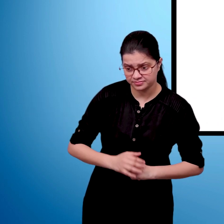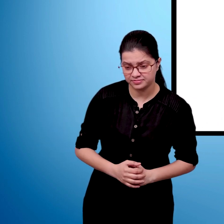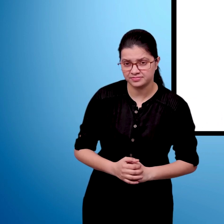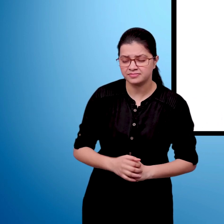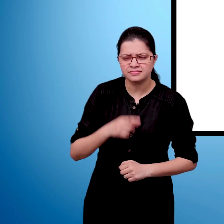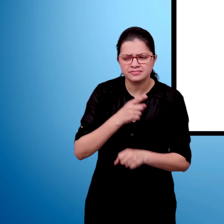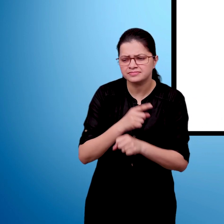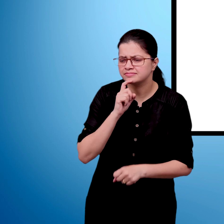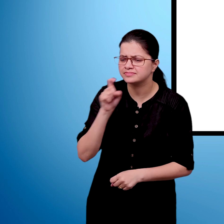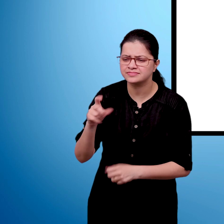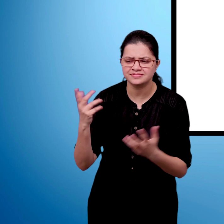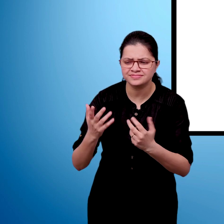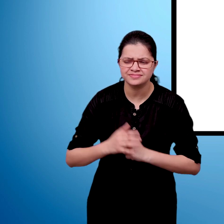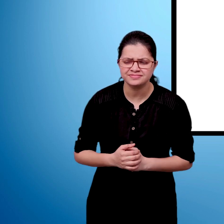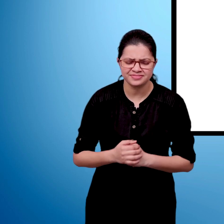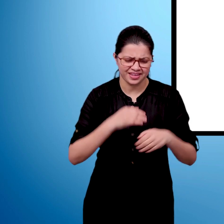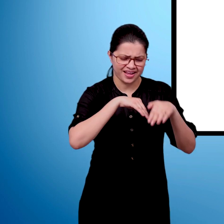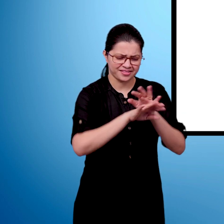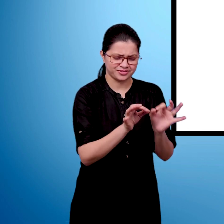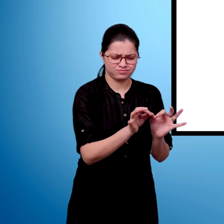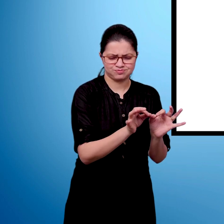Teacher says, What is long?